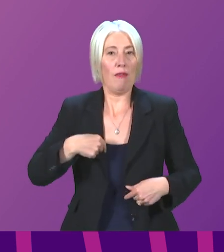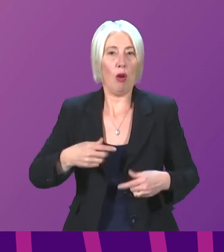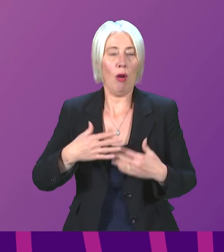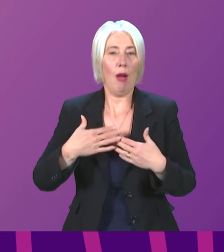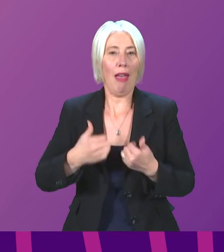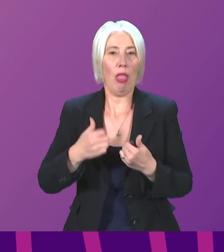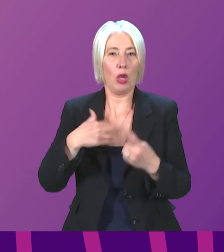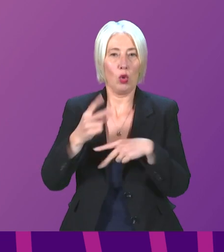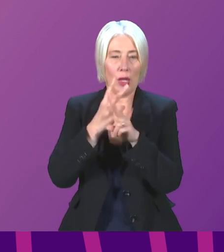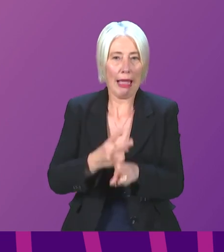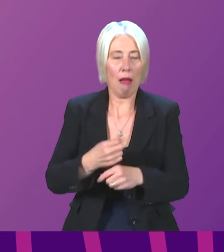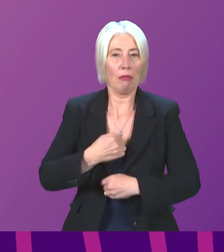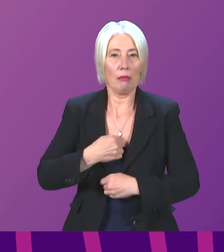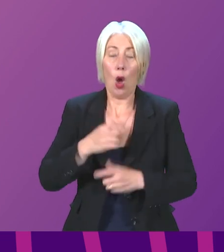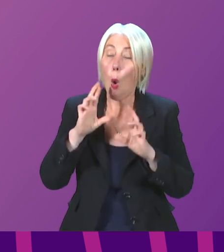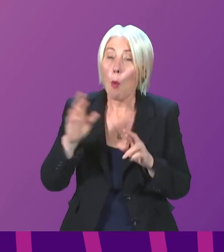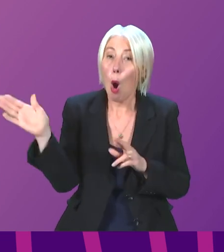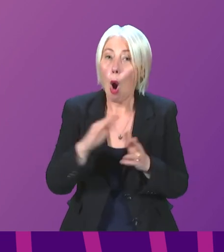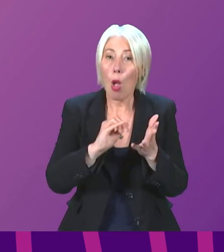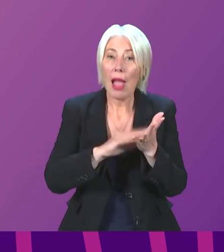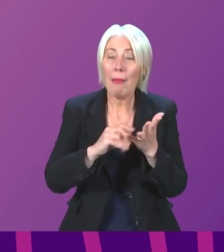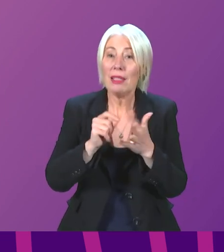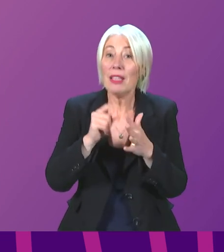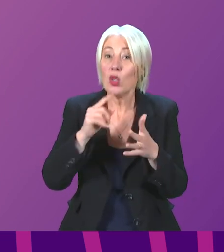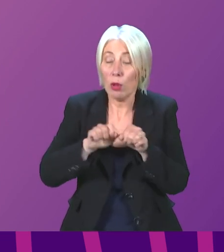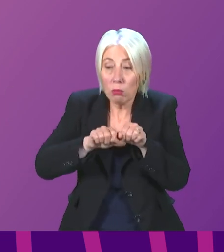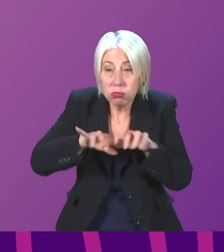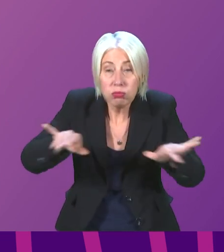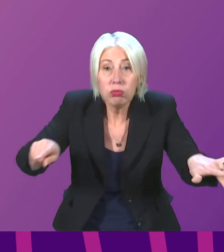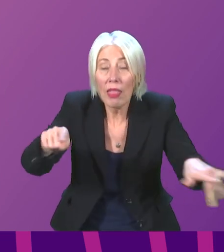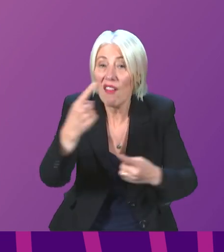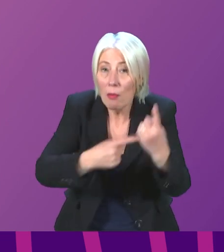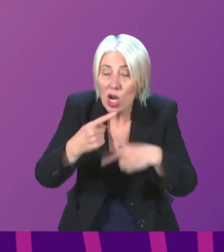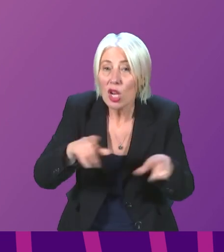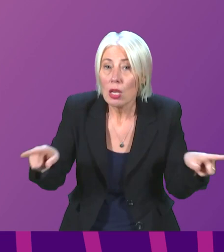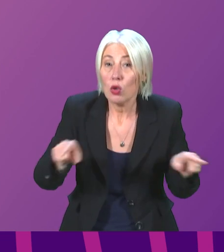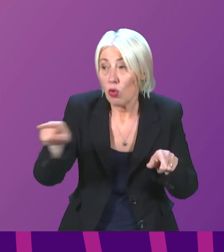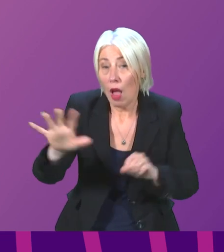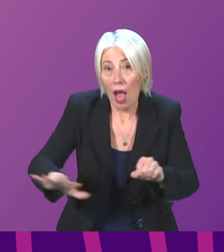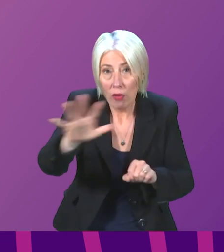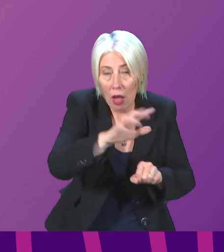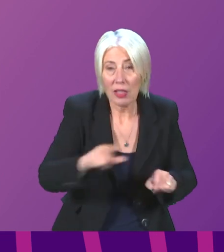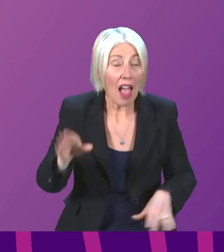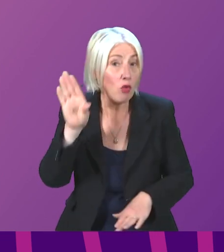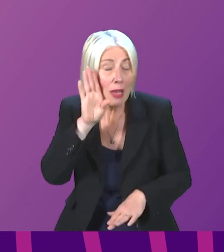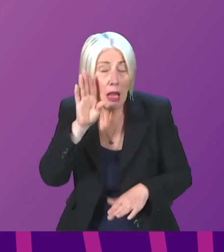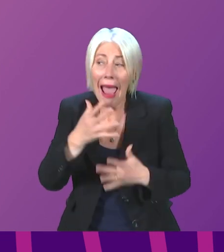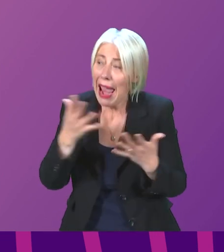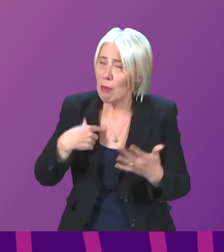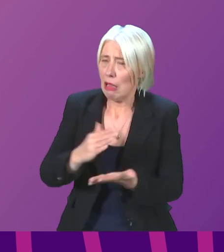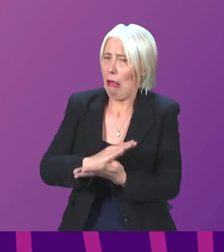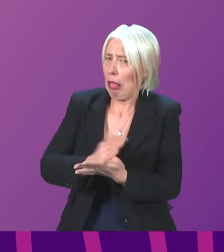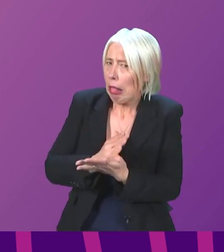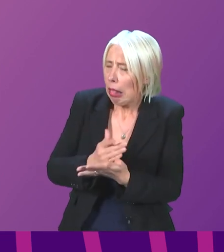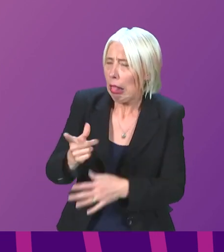Of course, I will hope that all MSPs will cascade that information locally. If they hear of any individuals who have any doubt about whether they